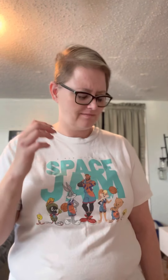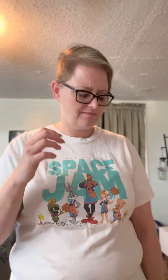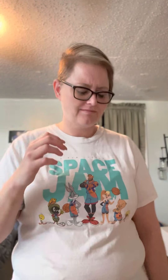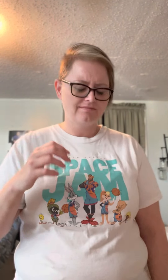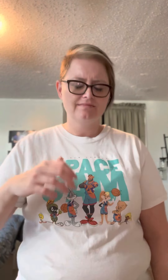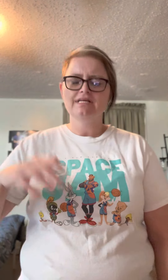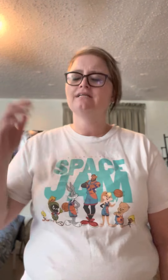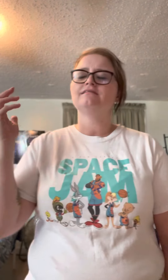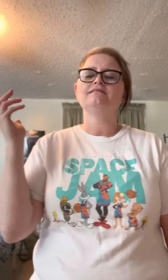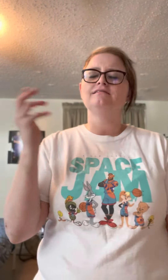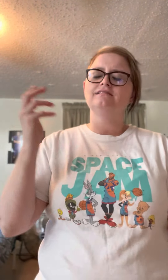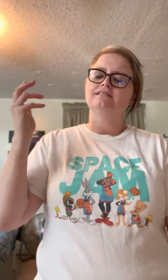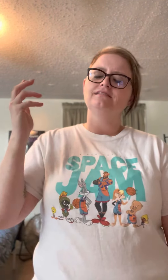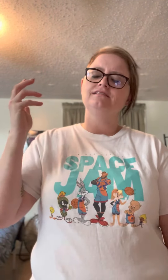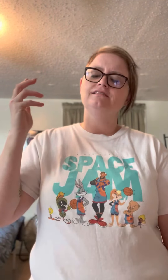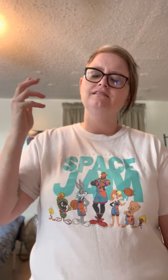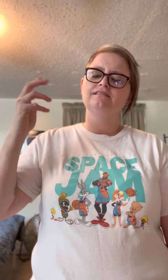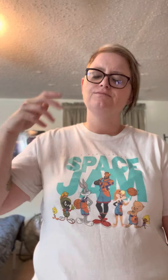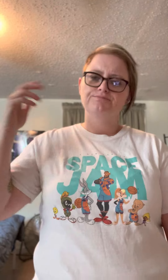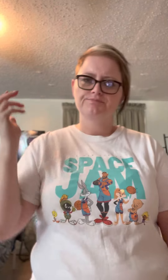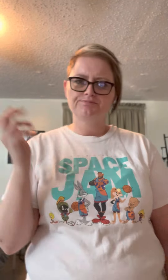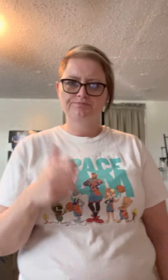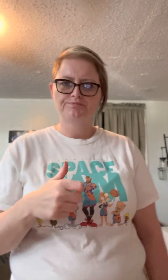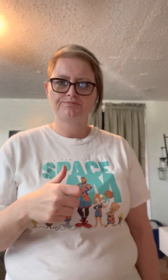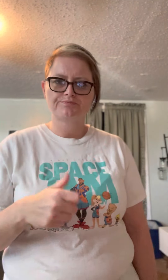You should You